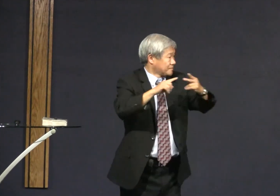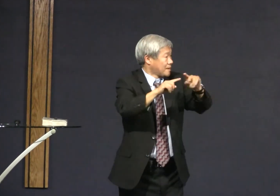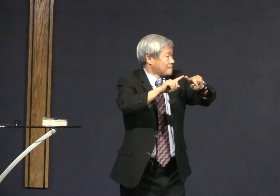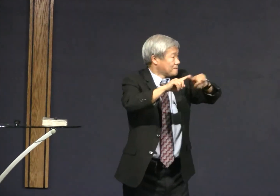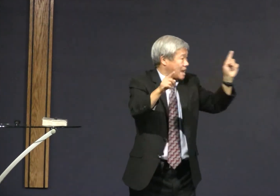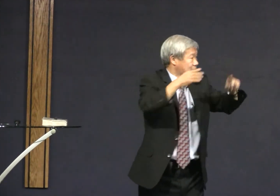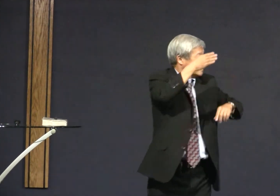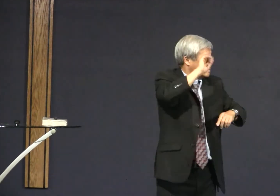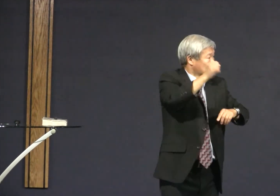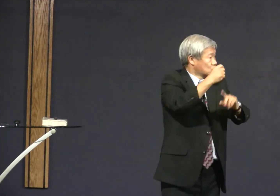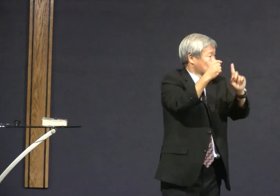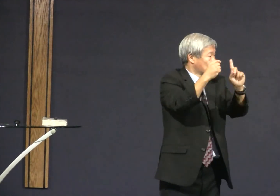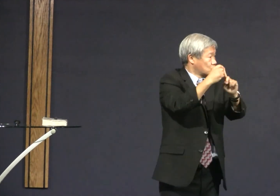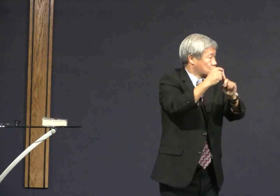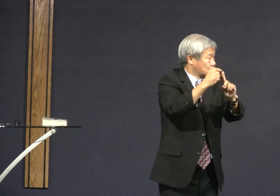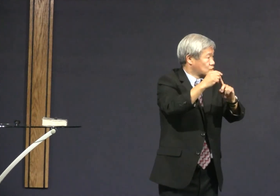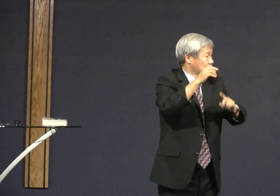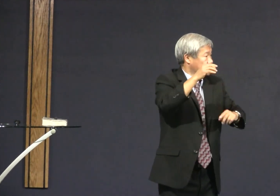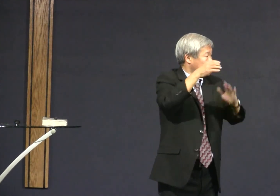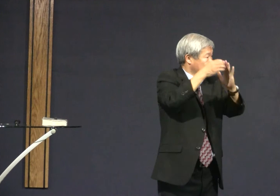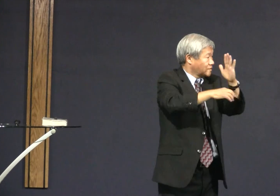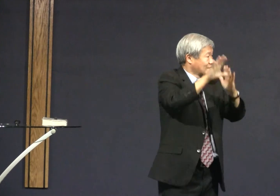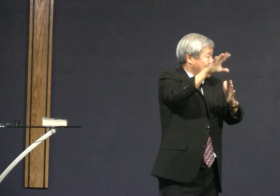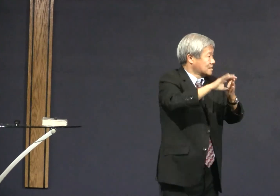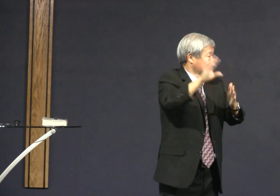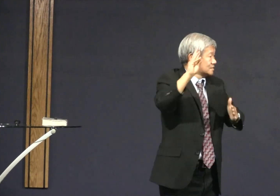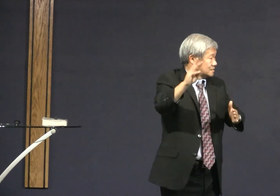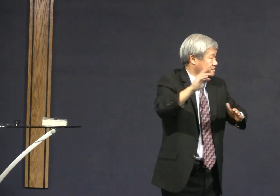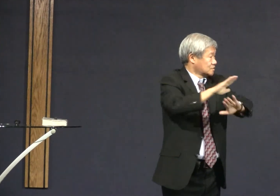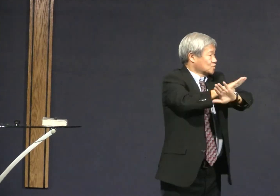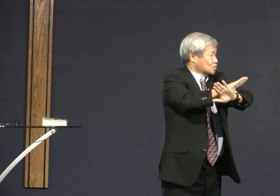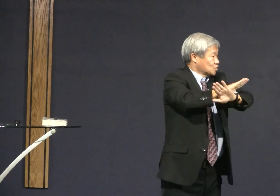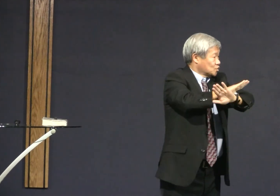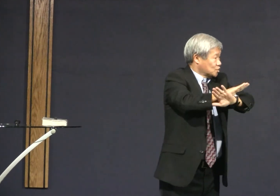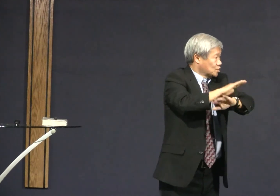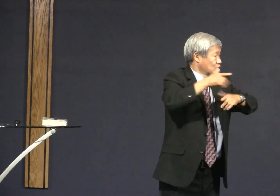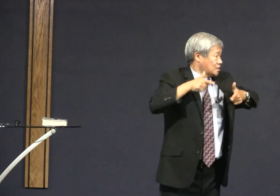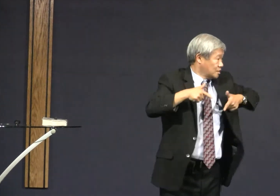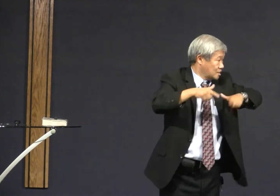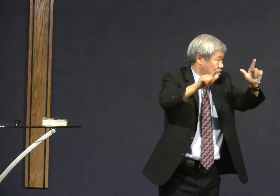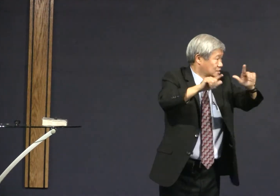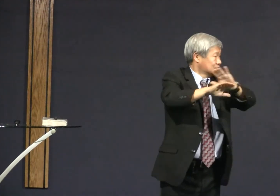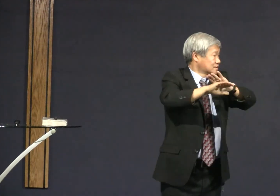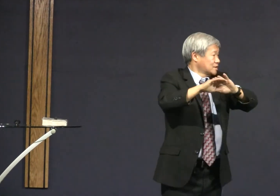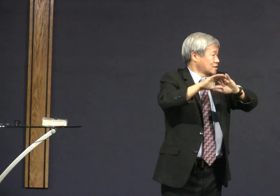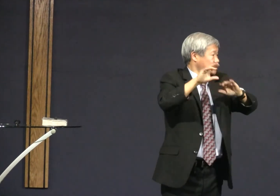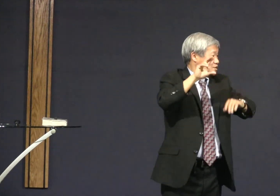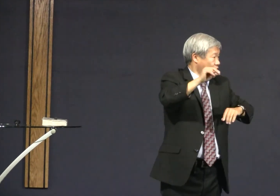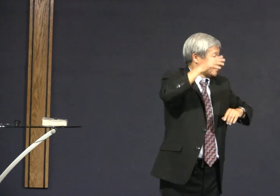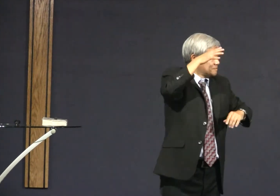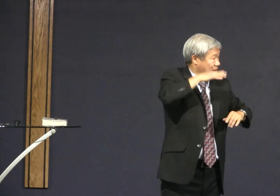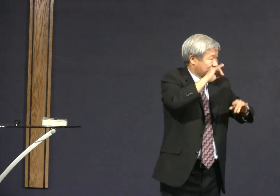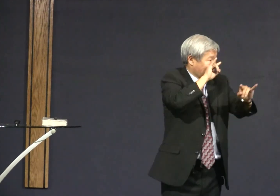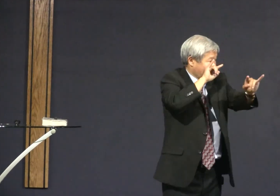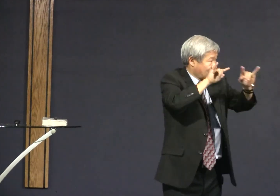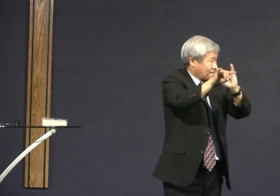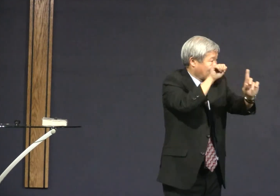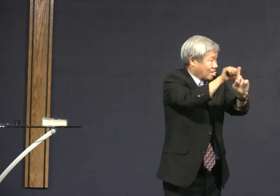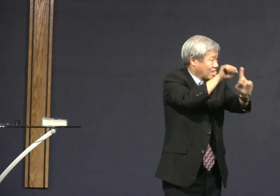but in God's work the God word Ephesians 5-6 let no man deceive